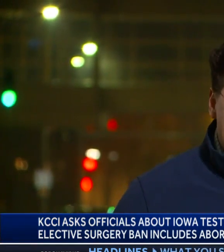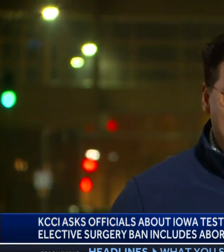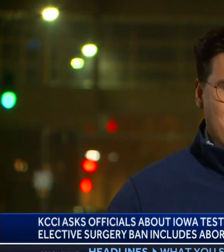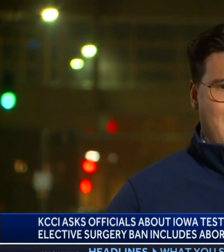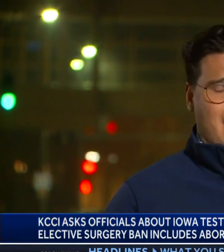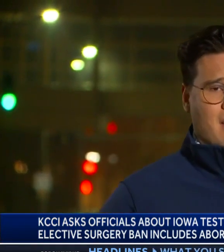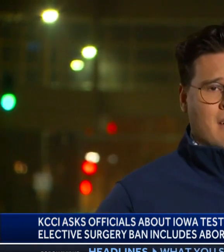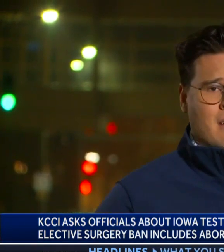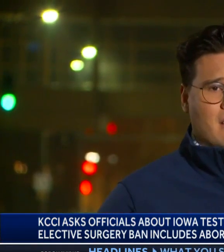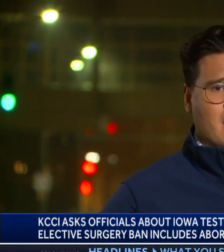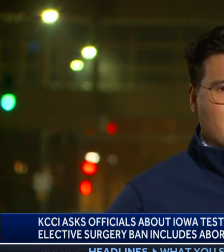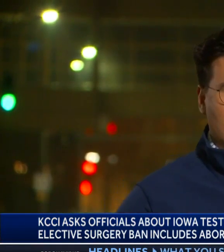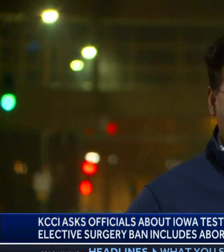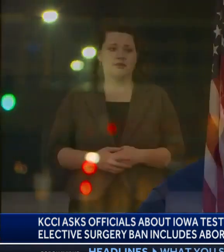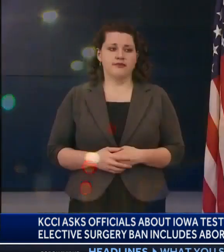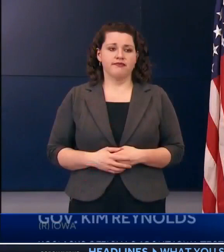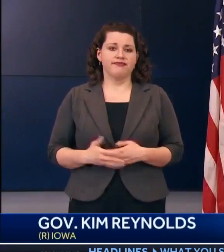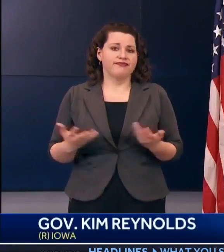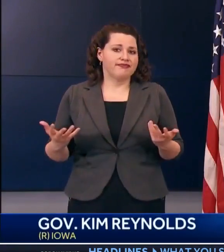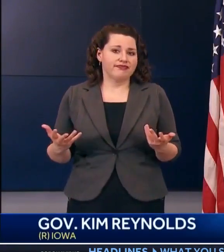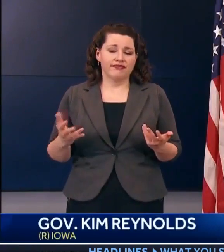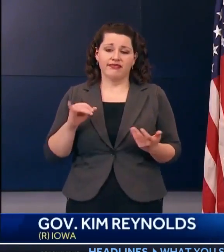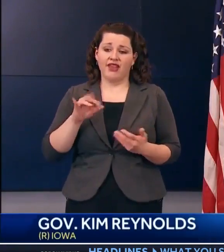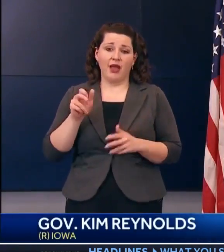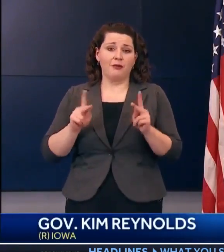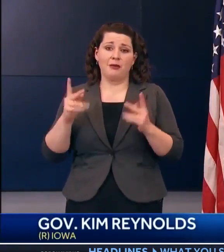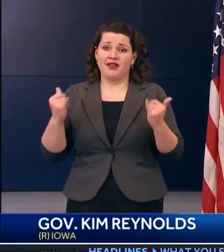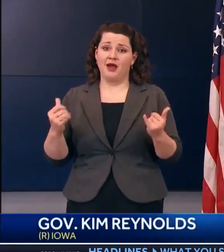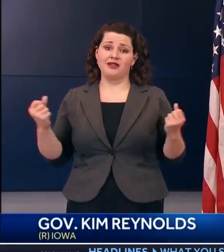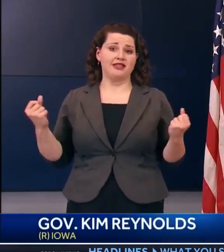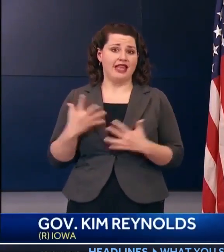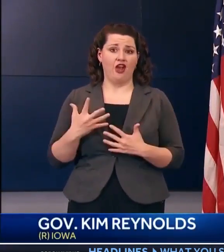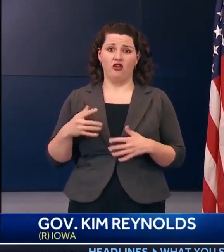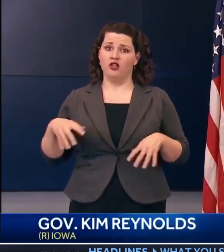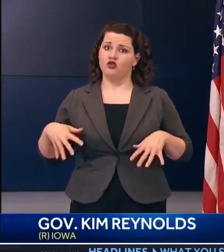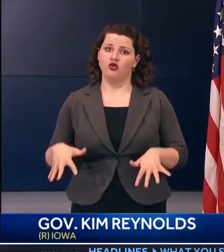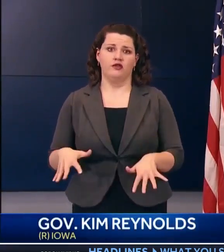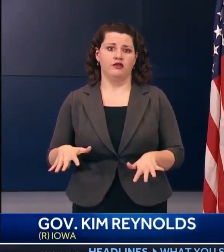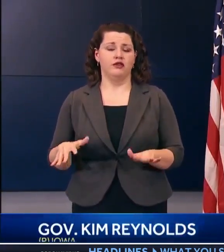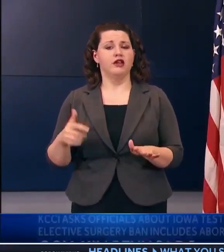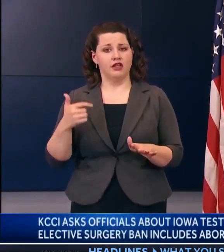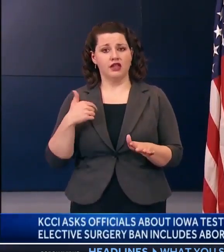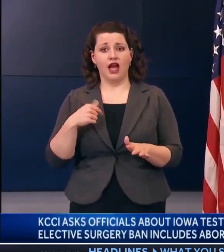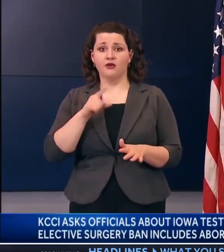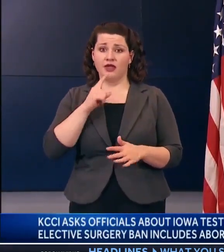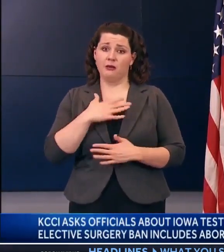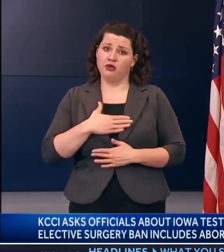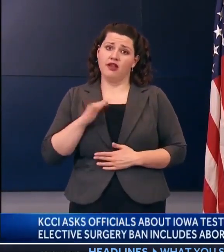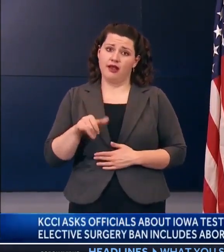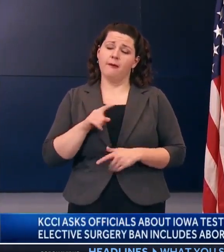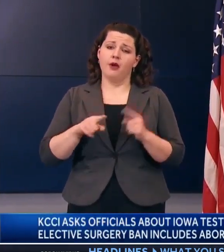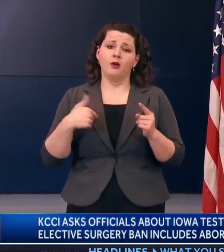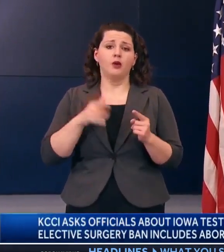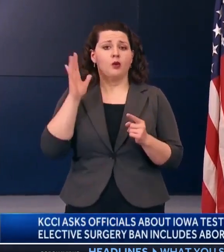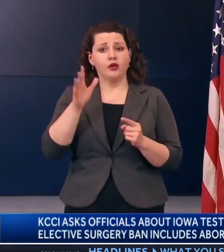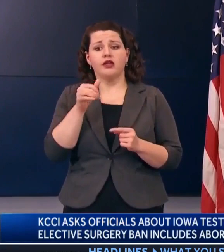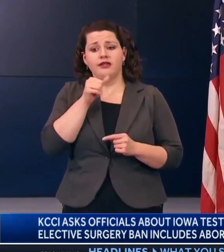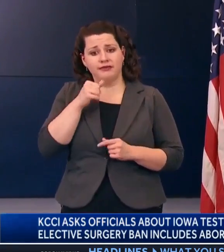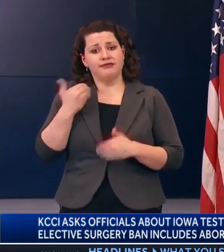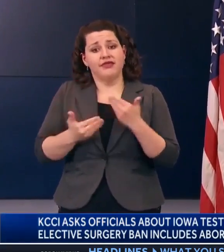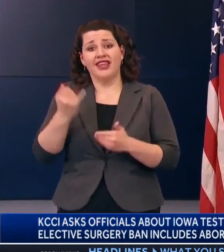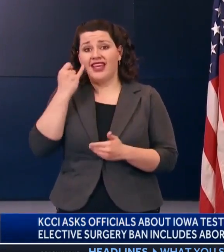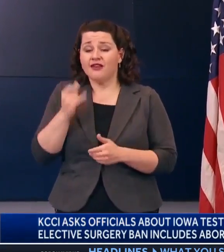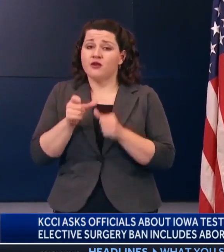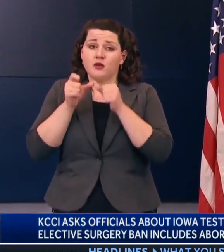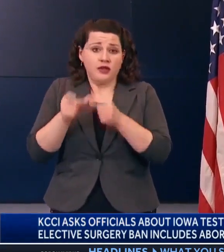way to even estimate that? Iowans are scared and they're nervous, and I appreciate that, but we're going to get through it. Governor Reynolds